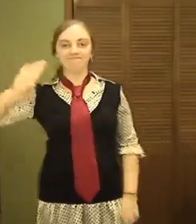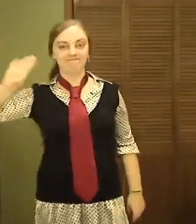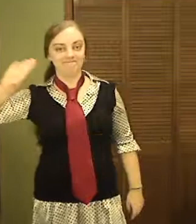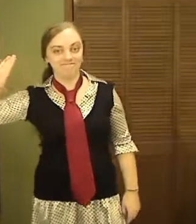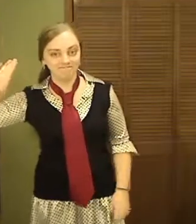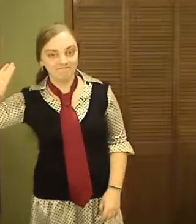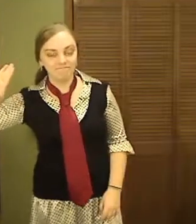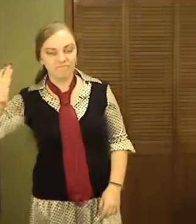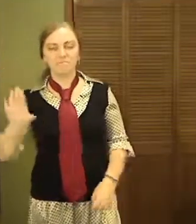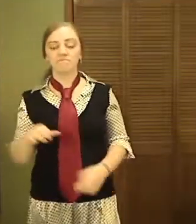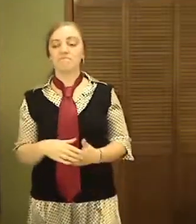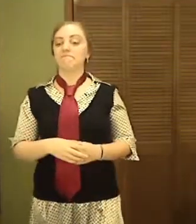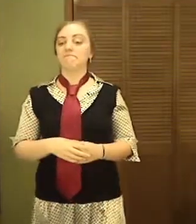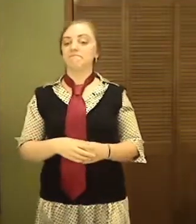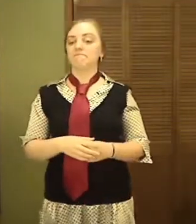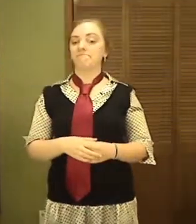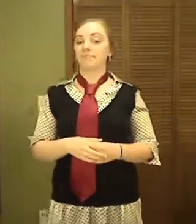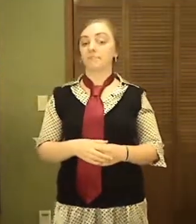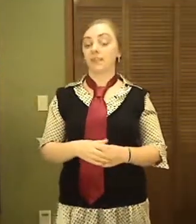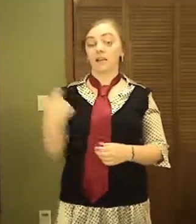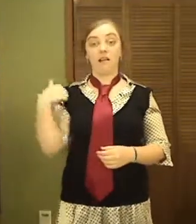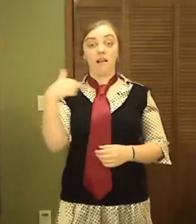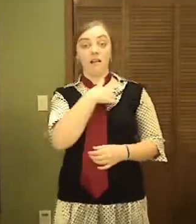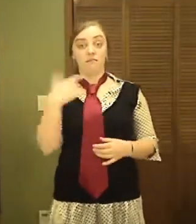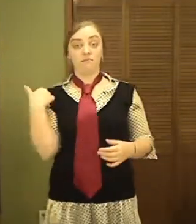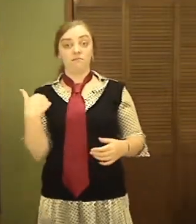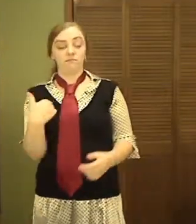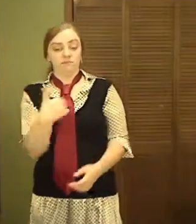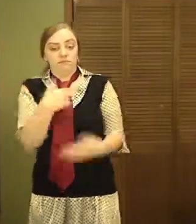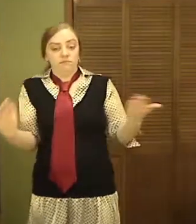For us, we celebrate Jesus coming the first time as a baby.